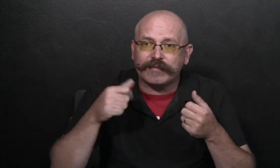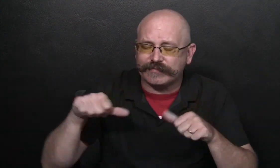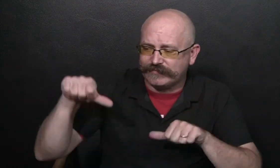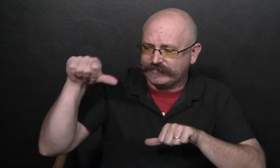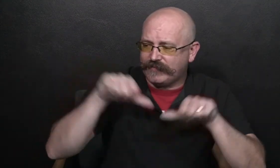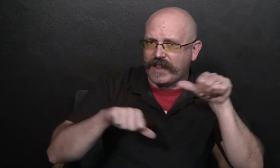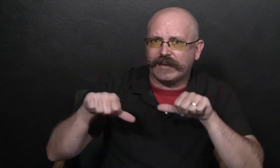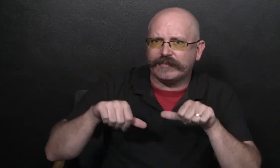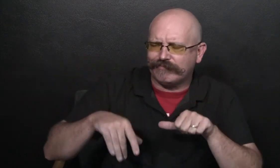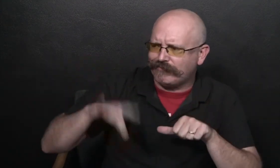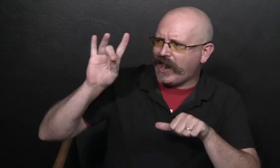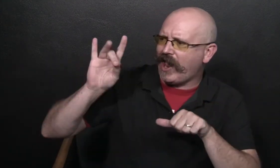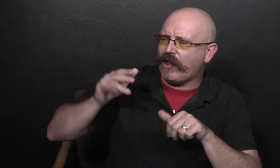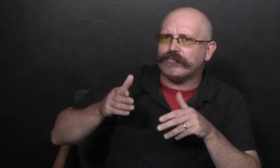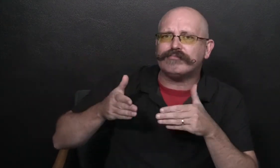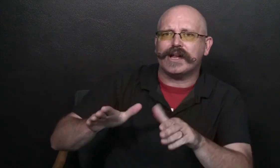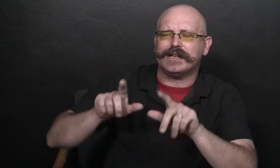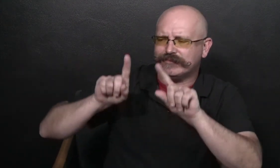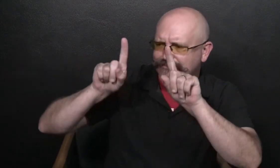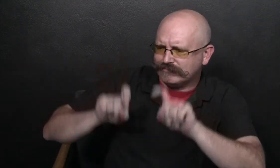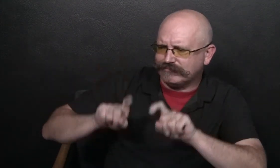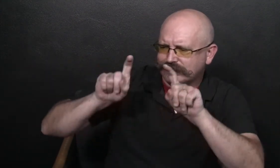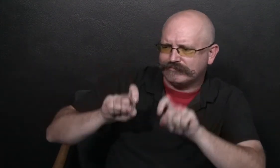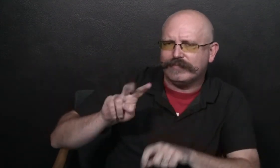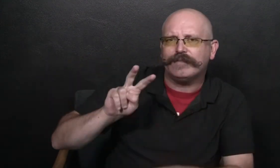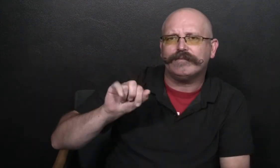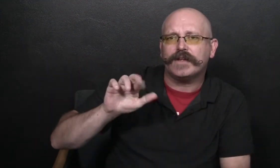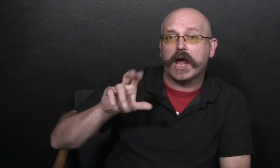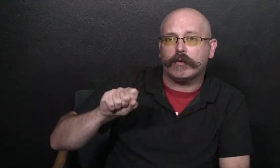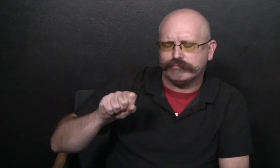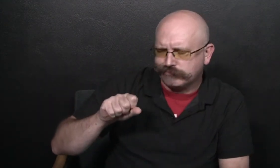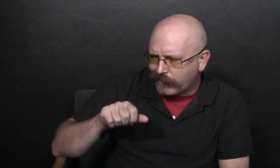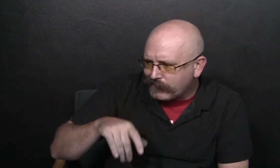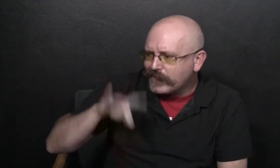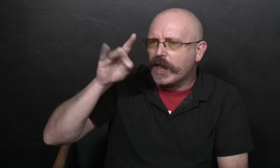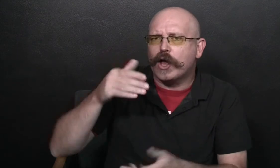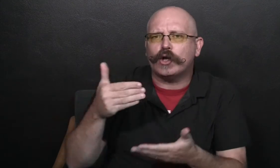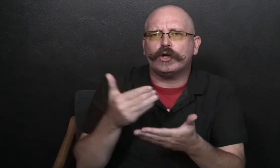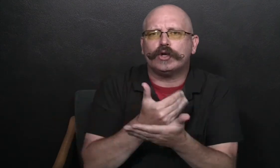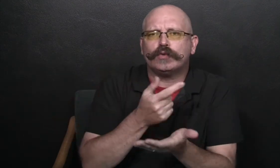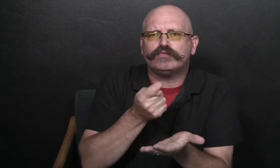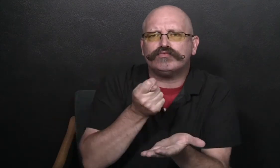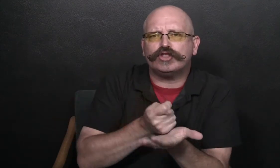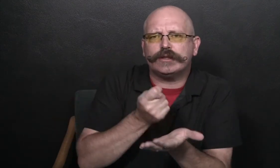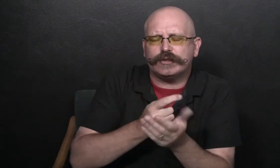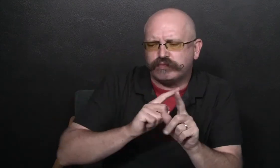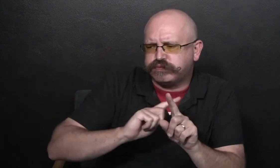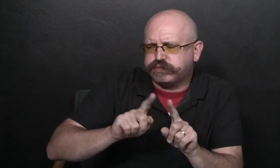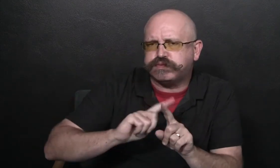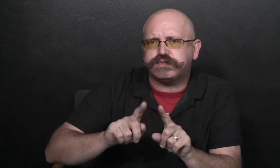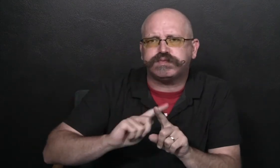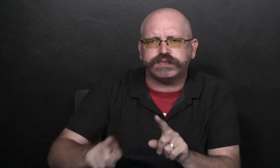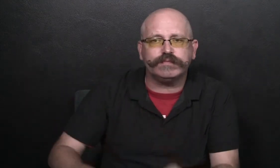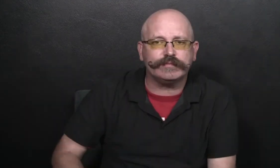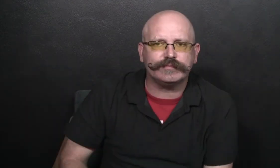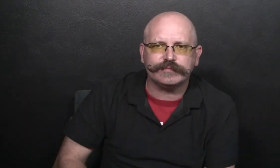Little by little, things started getting better Scientists found ways to test for the virus They developed